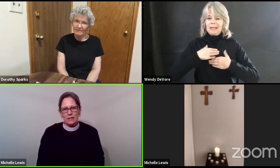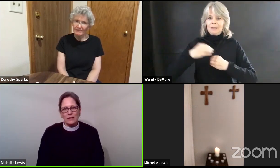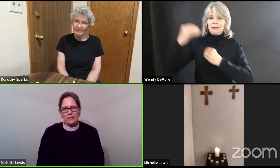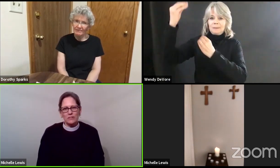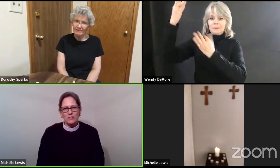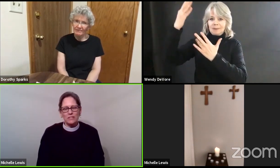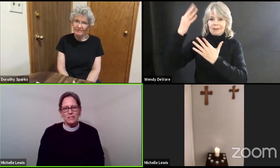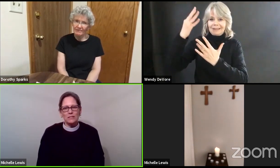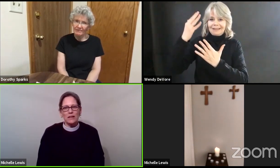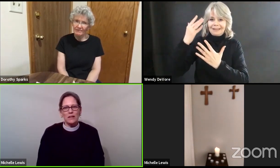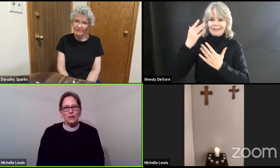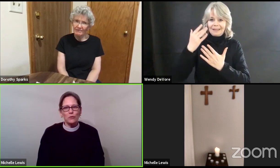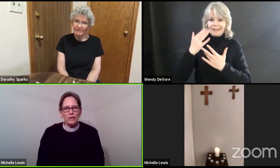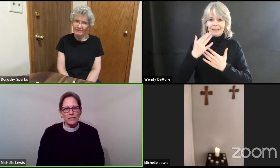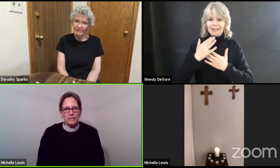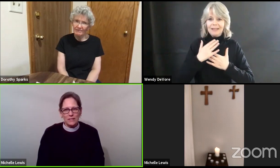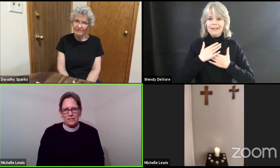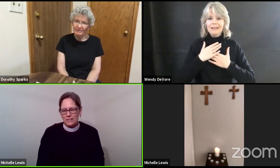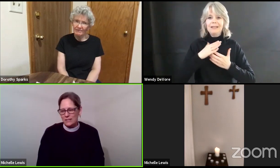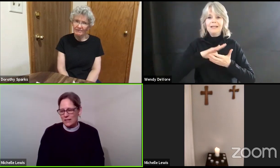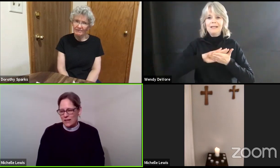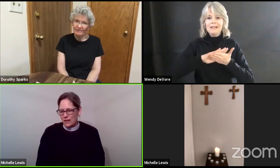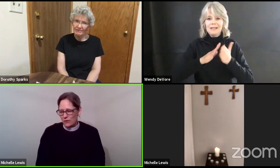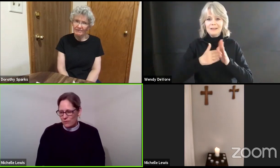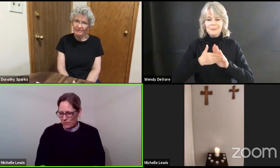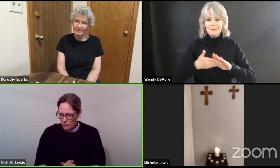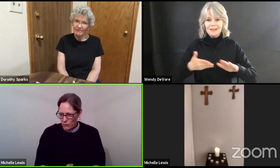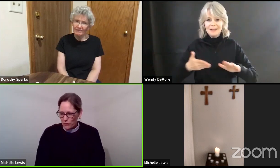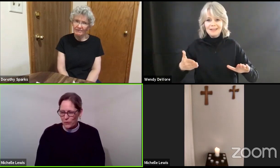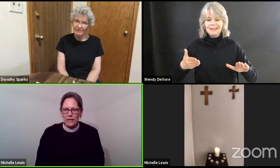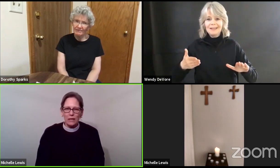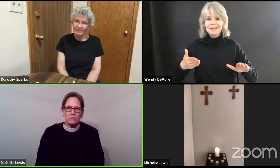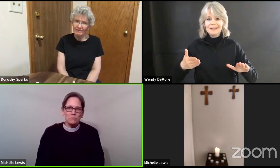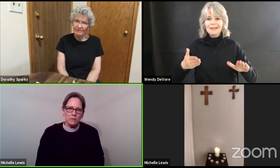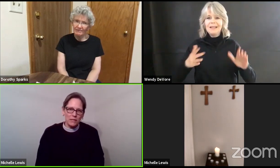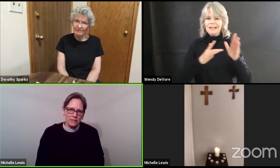Jesus greets us and proclaims peace